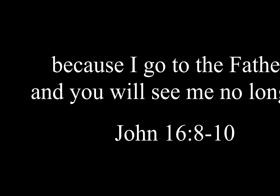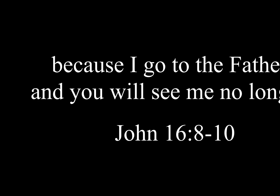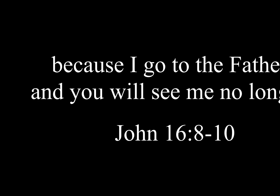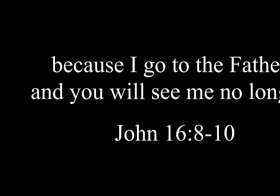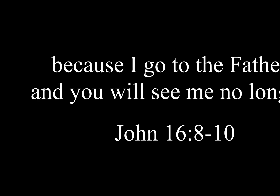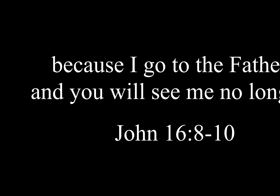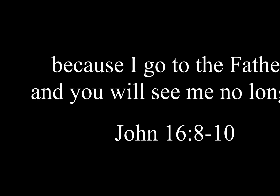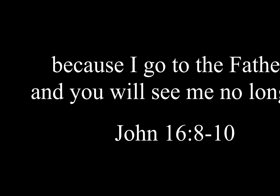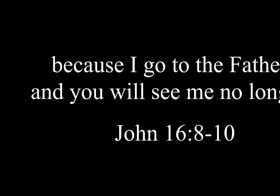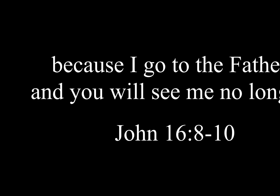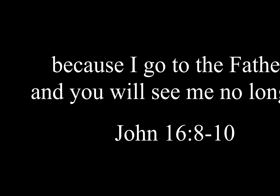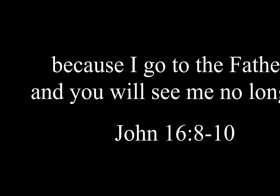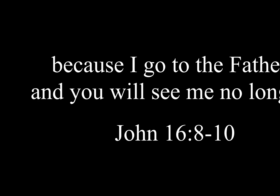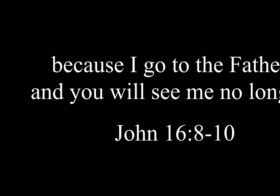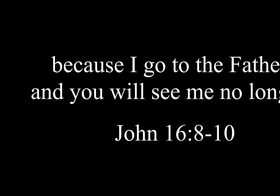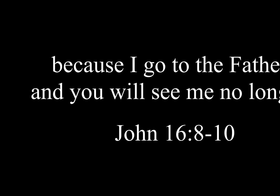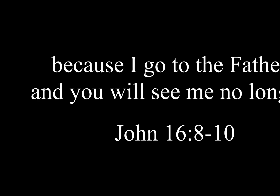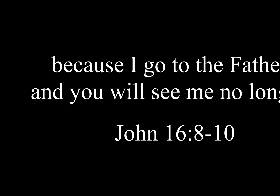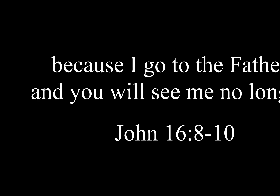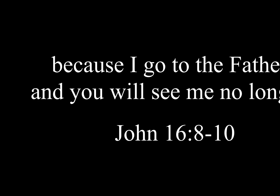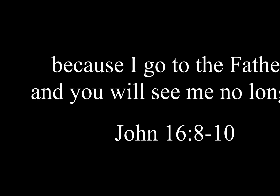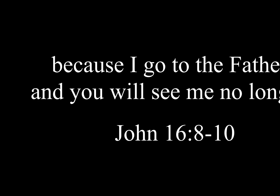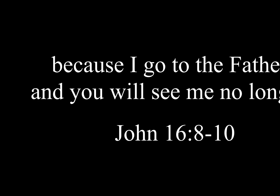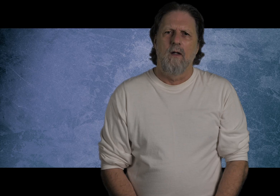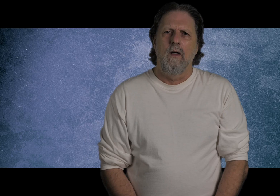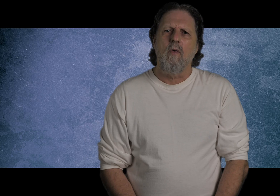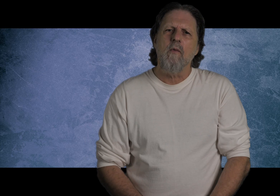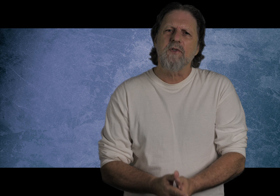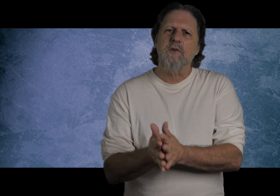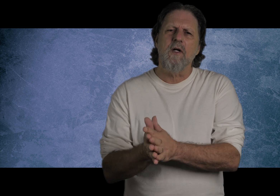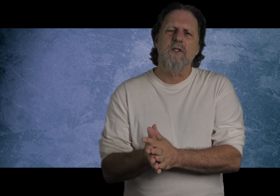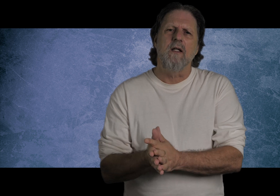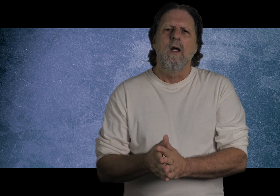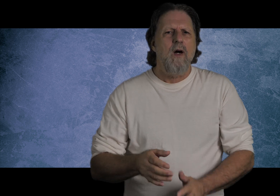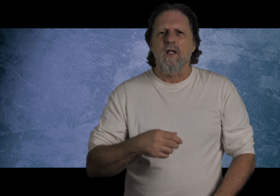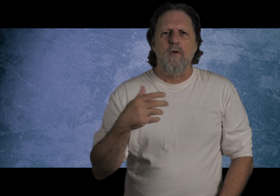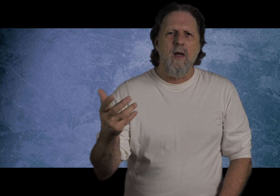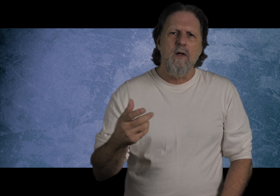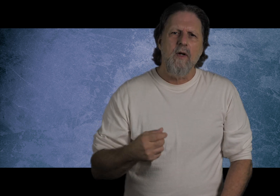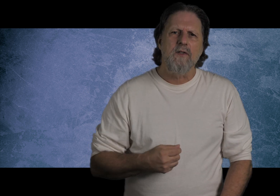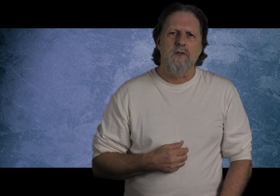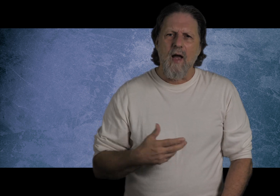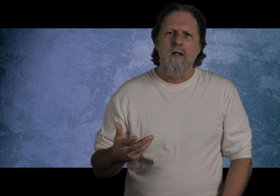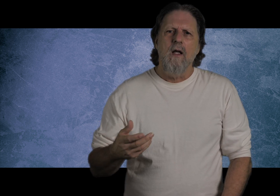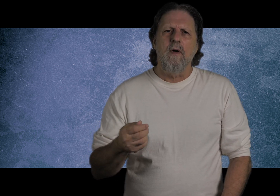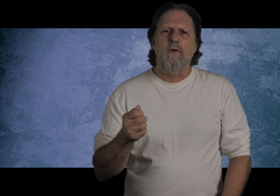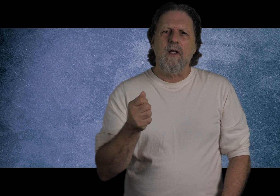I go to the Father and you will see me no longer. Why was the Spirit sent? Well, it's for many reasons, right? But for the